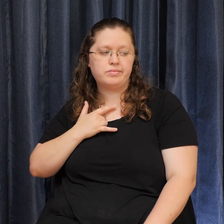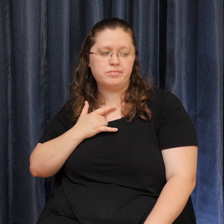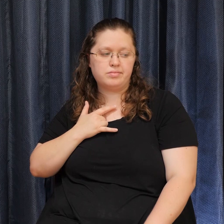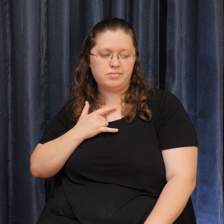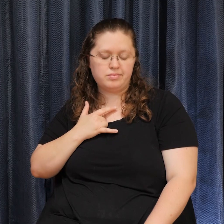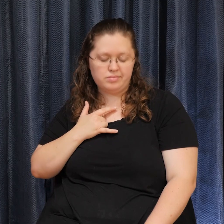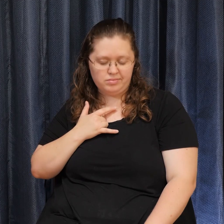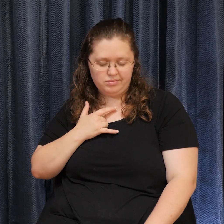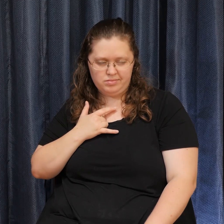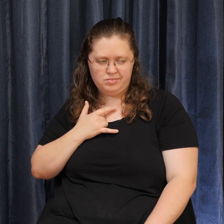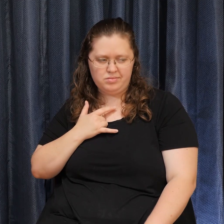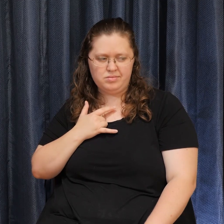Lord,